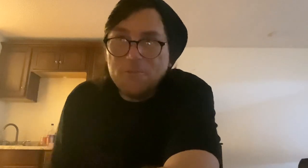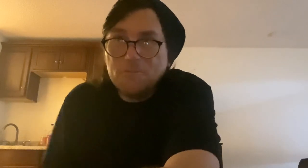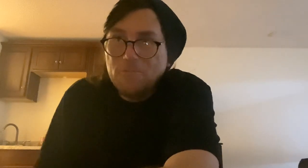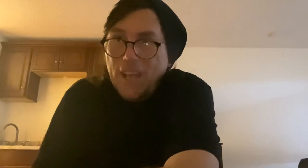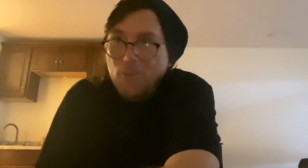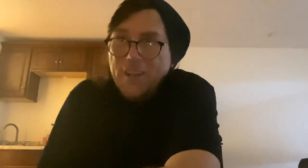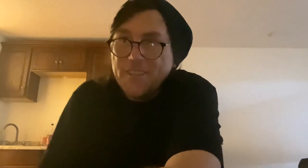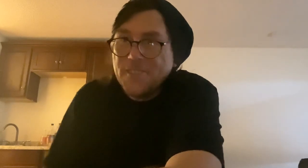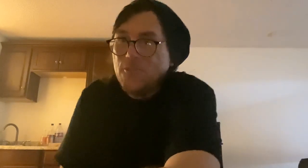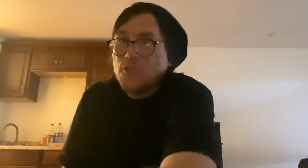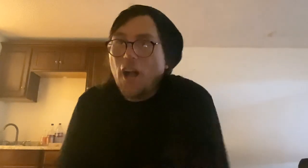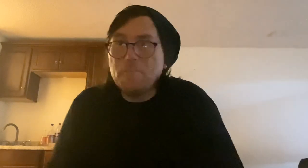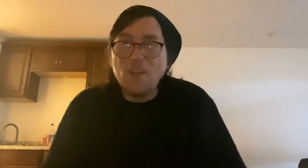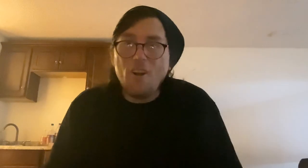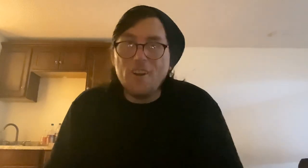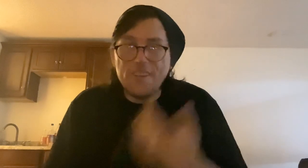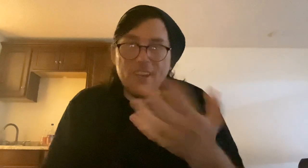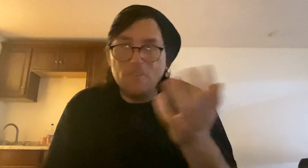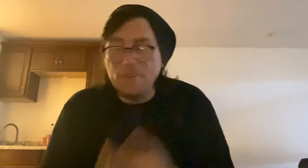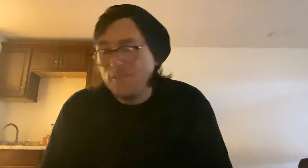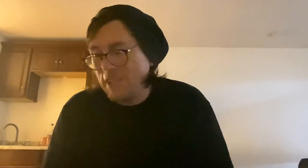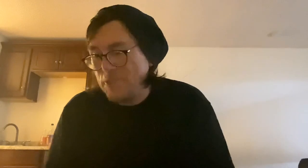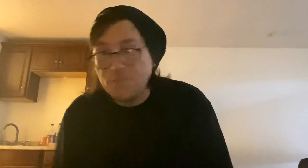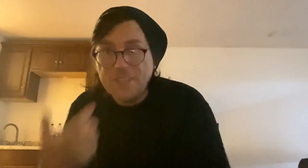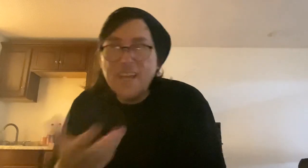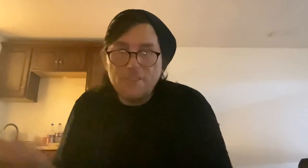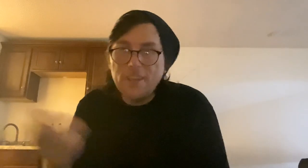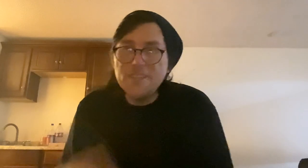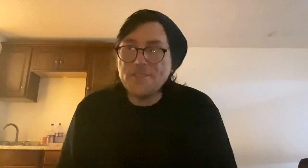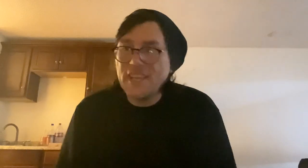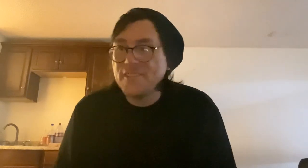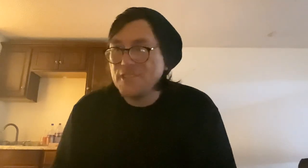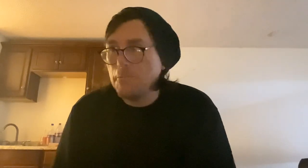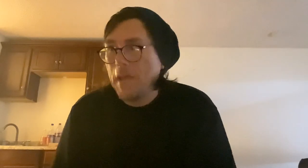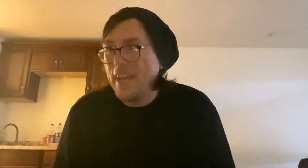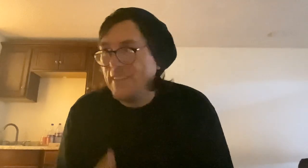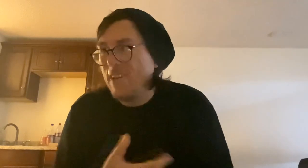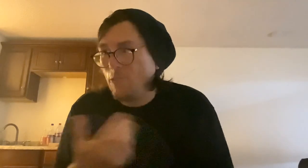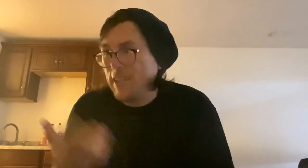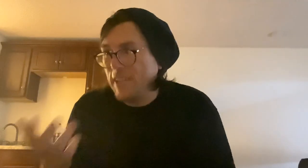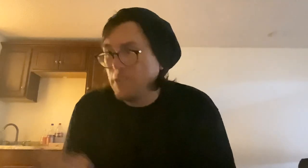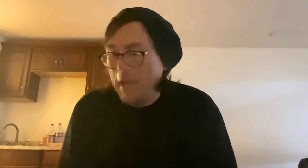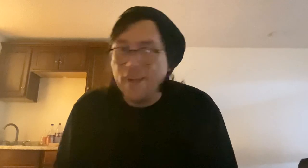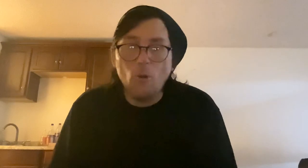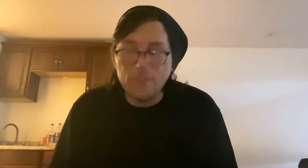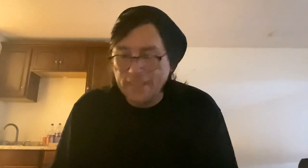horrendous their jobs are, you know, of their schedules. And yeah, there is things in Japan that are only Japan-only